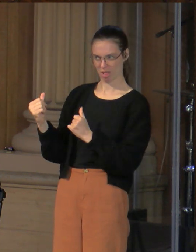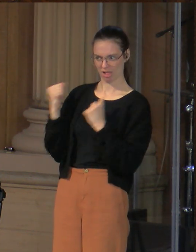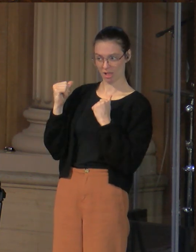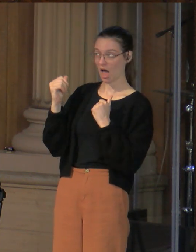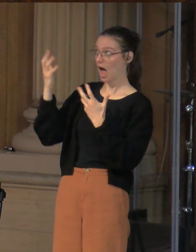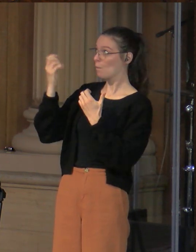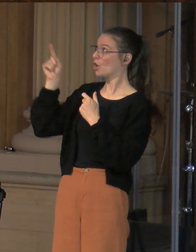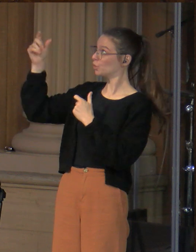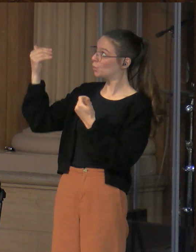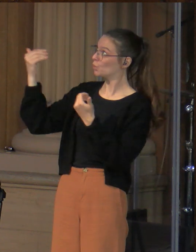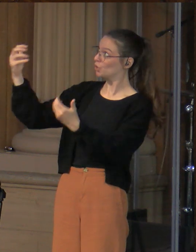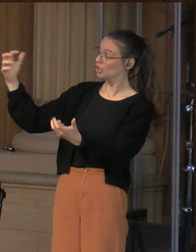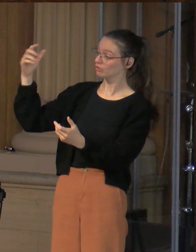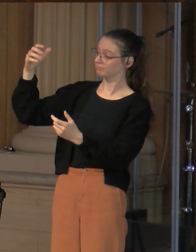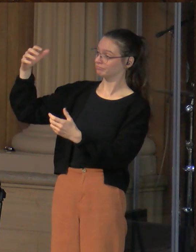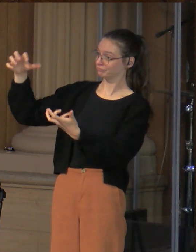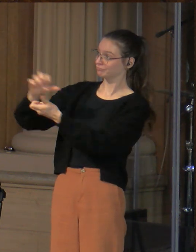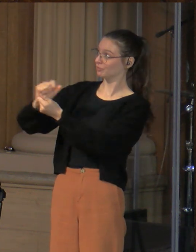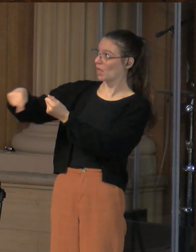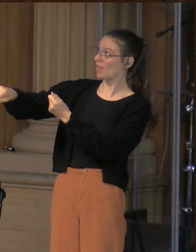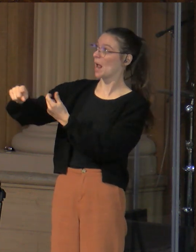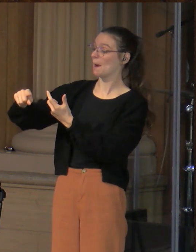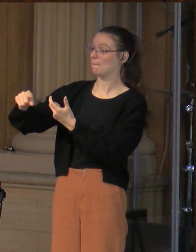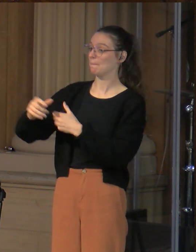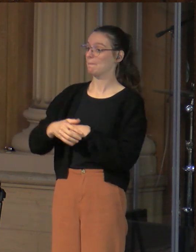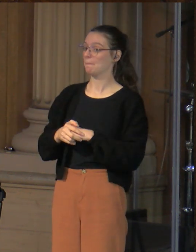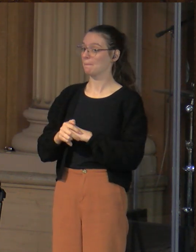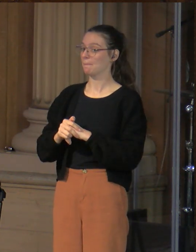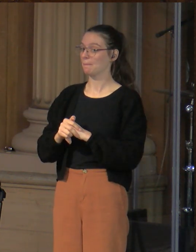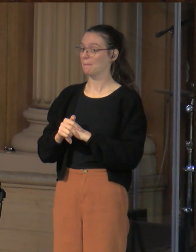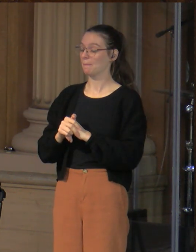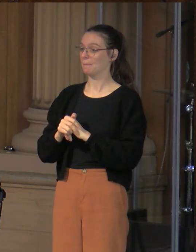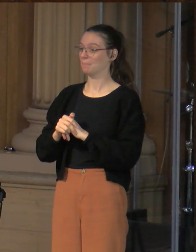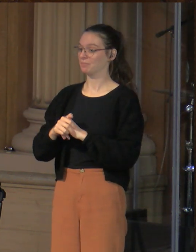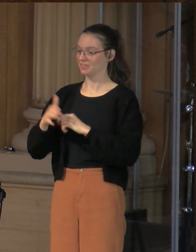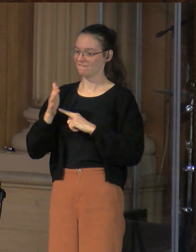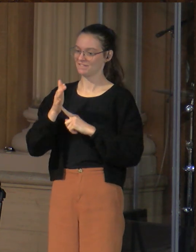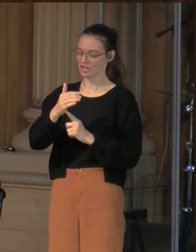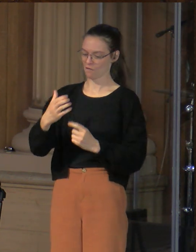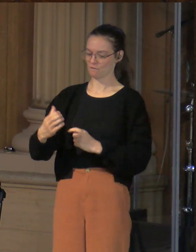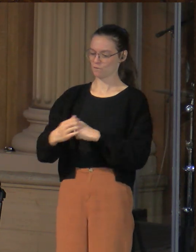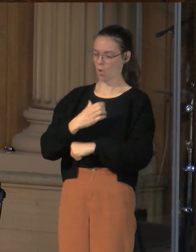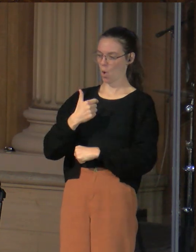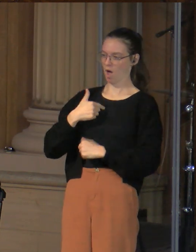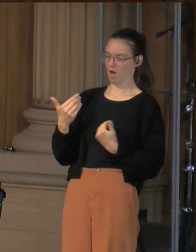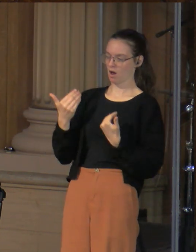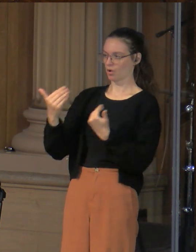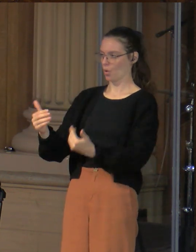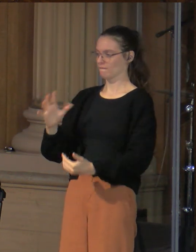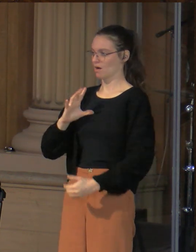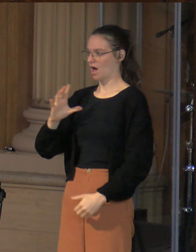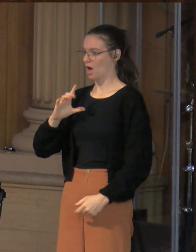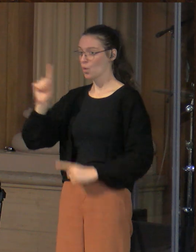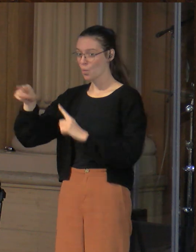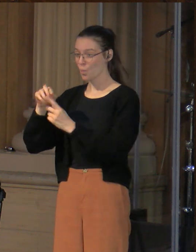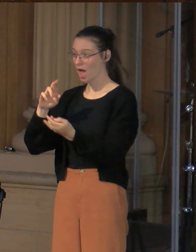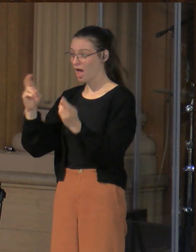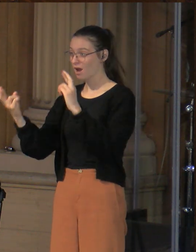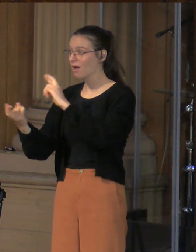people he was preaching to. He wouldn't have gone to them if it weren't for the fish. He was really upset when they converted. What missionary is like that?